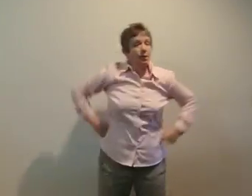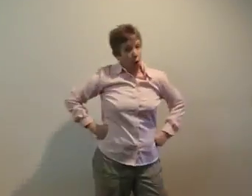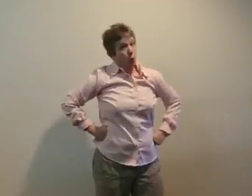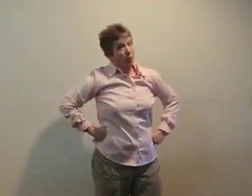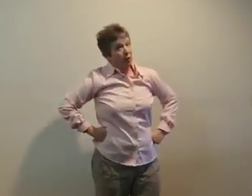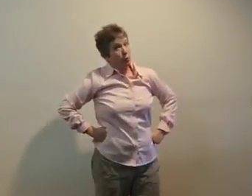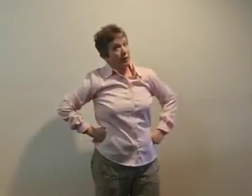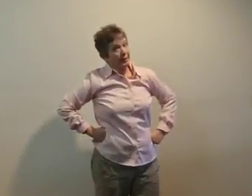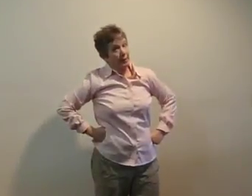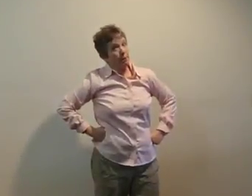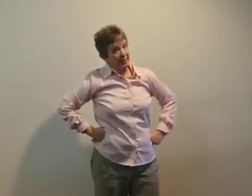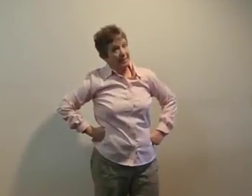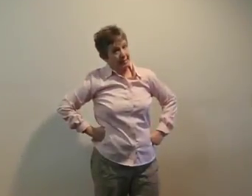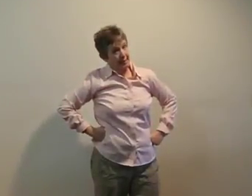We're really busy!